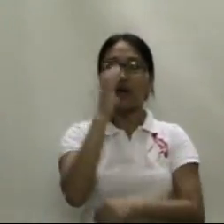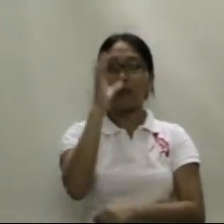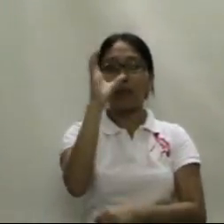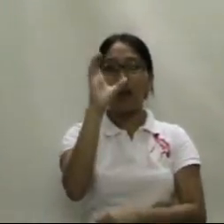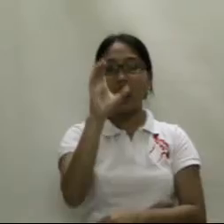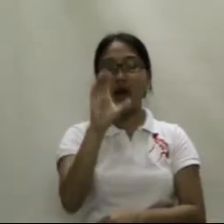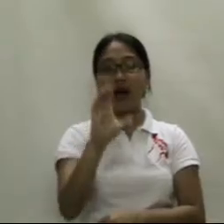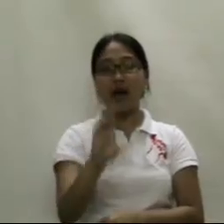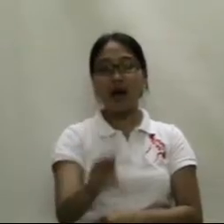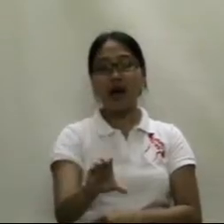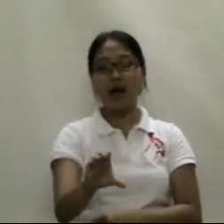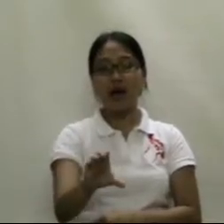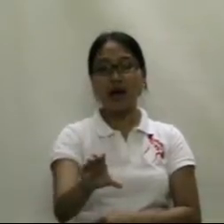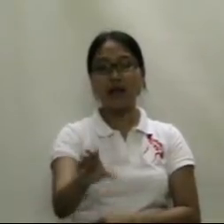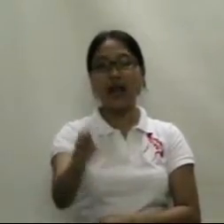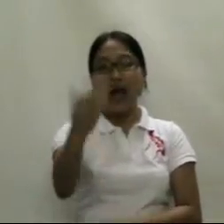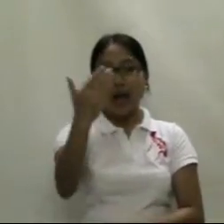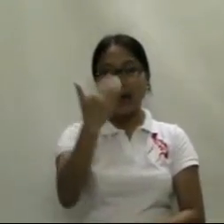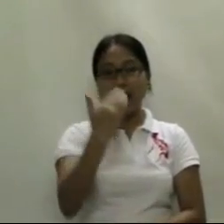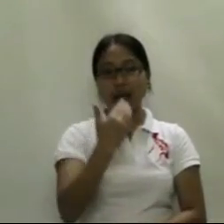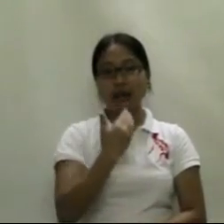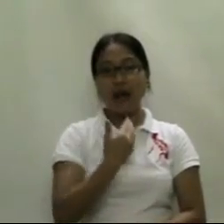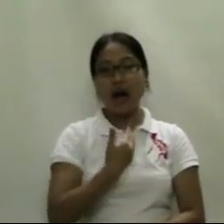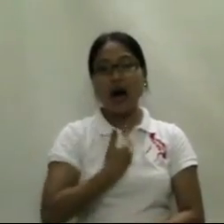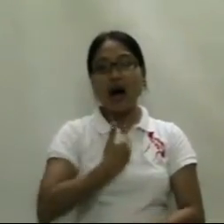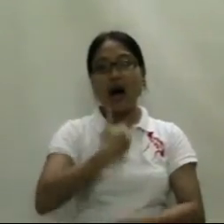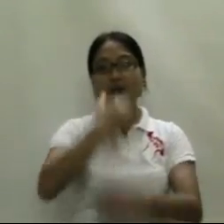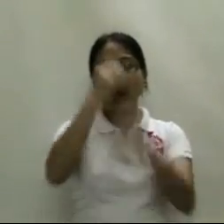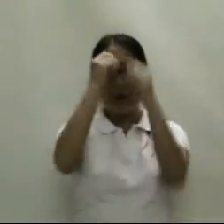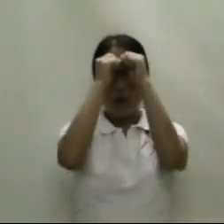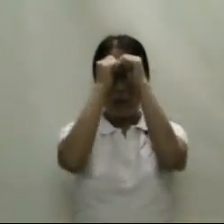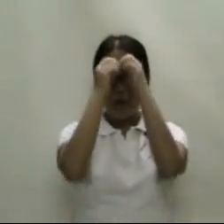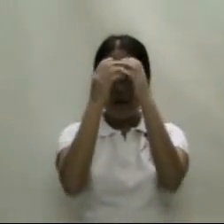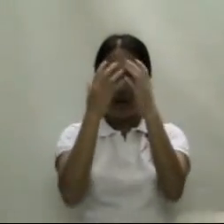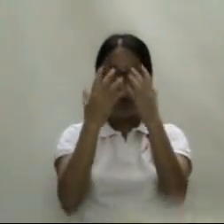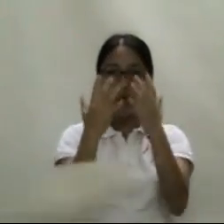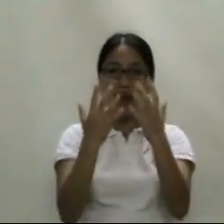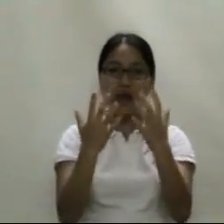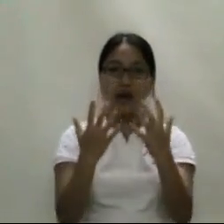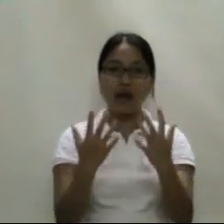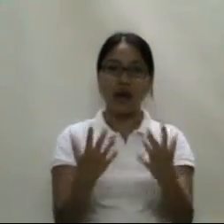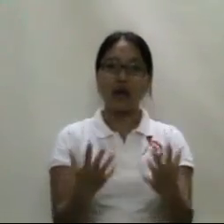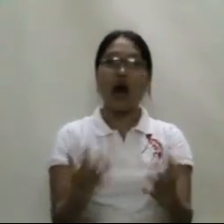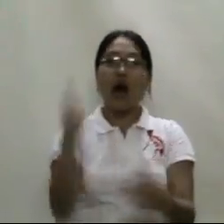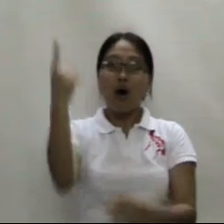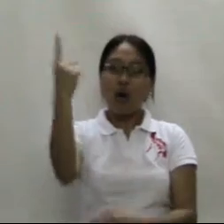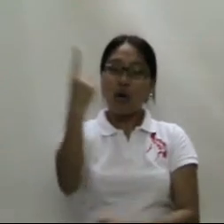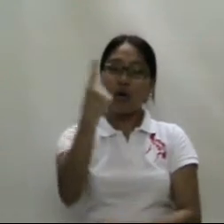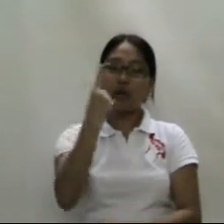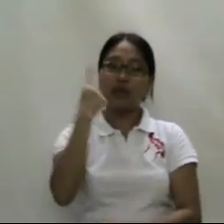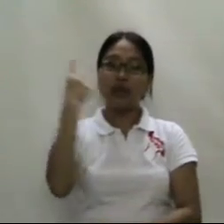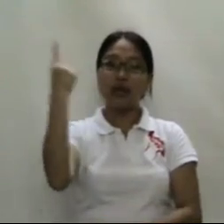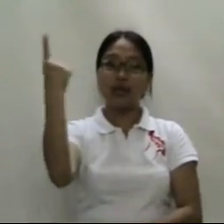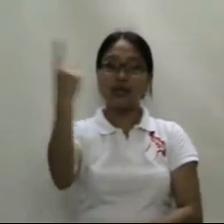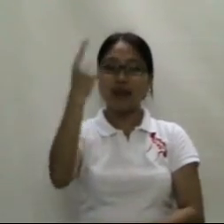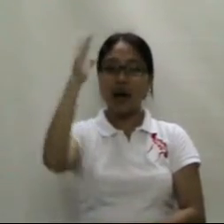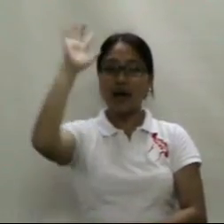And I can I obey only thy